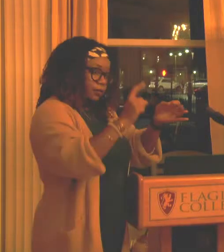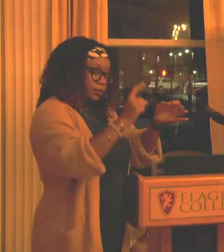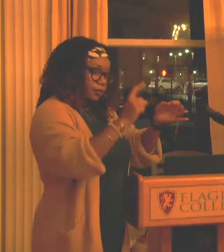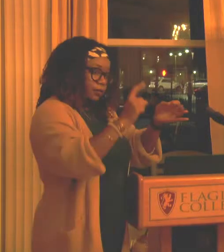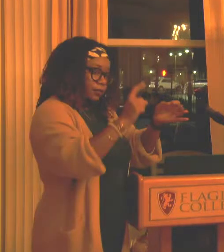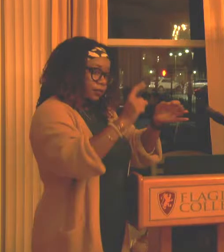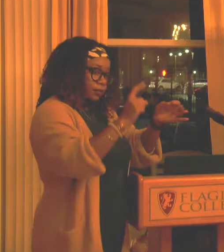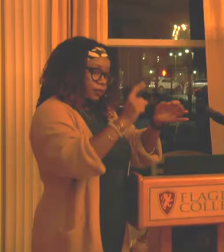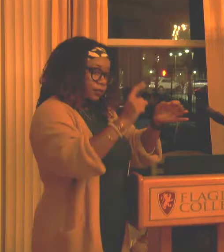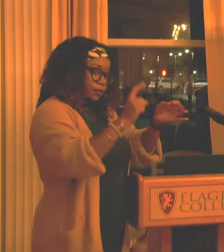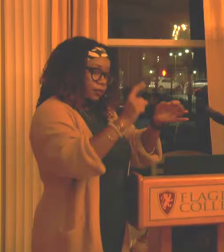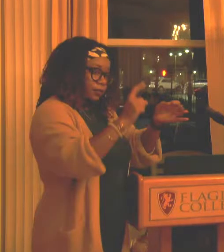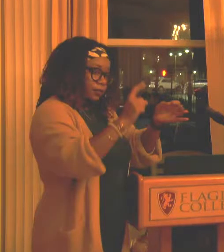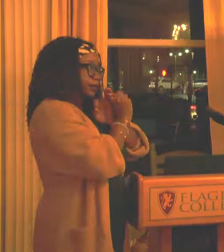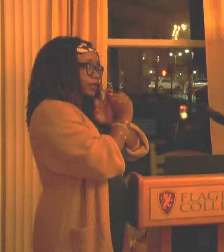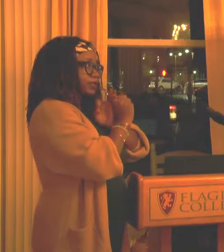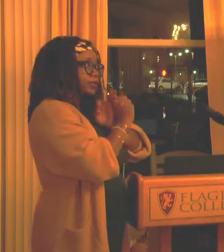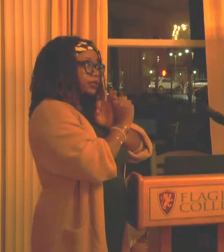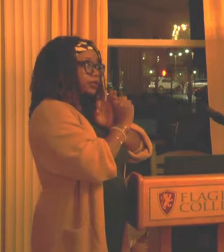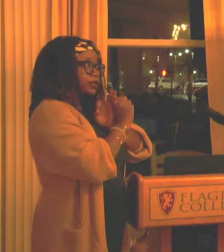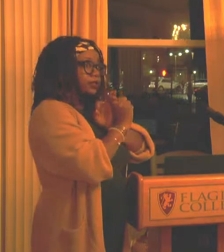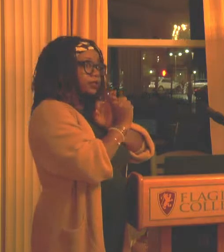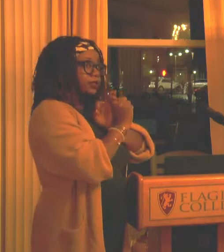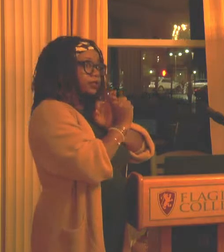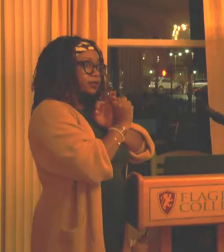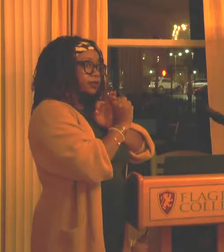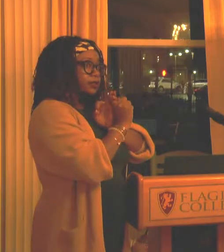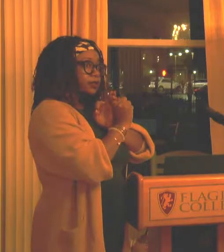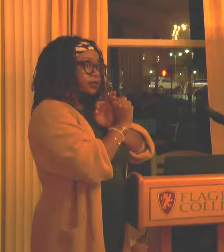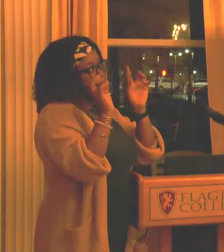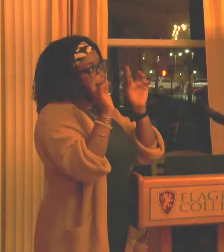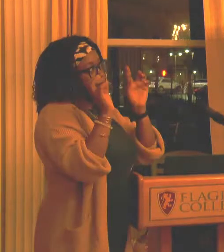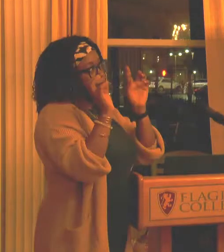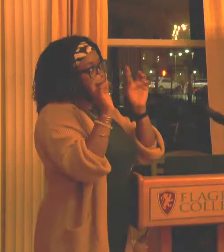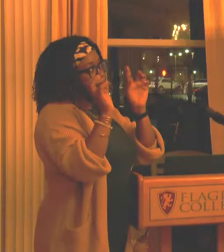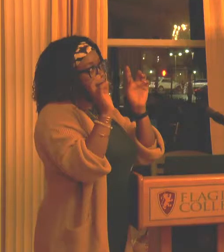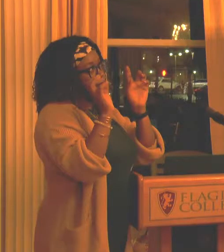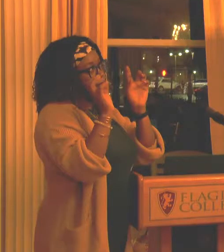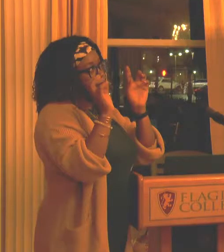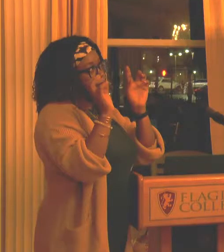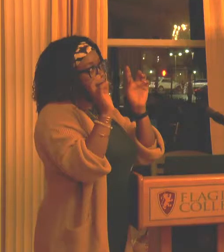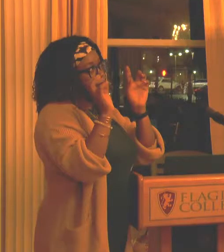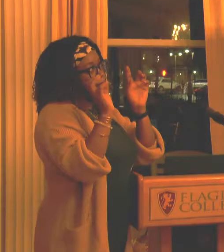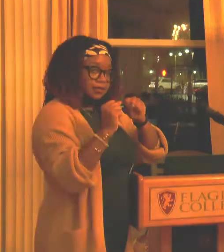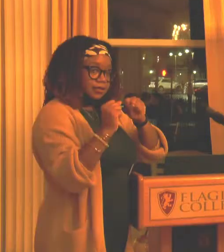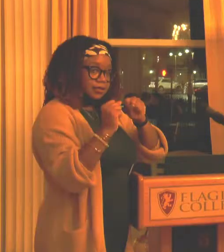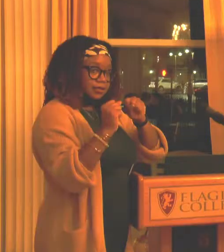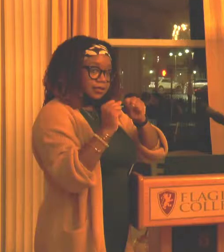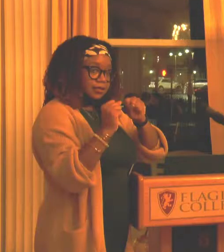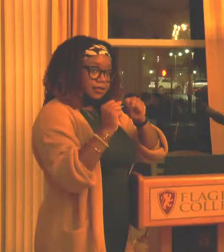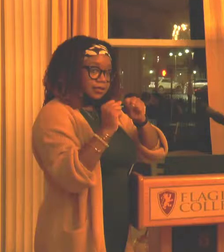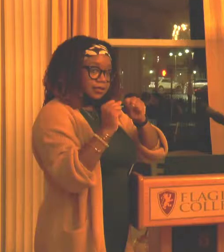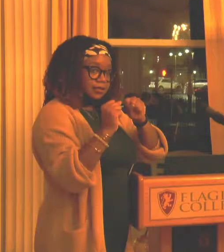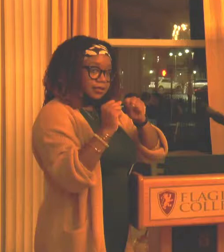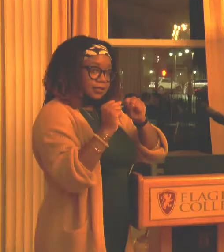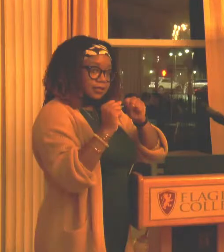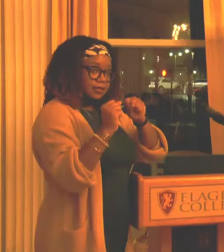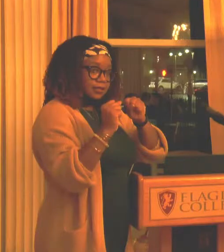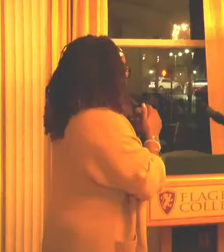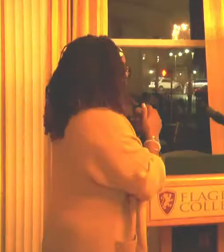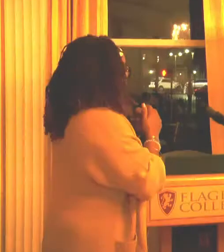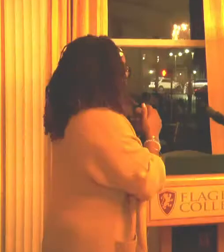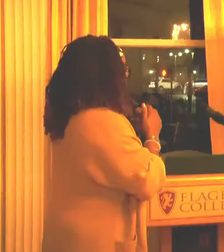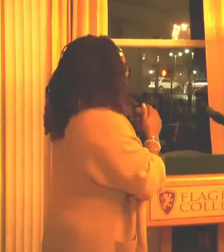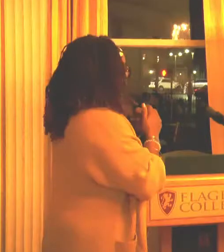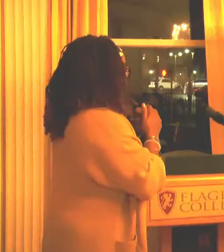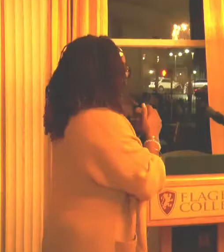written up more, for what's considered sub-subjective infractions. Um,